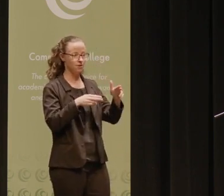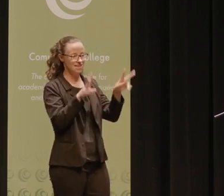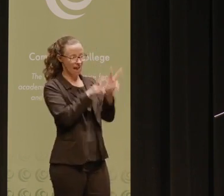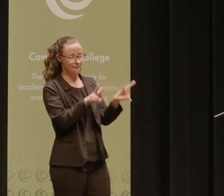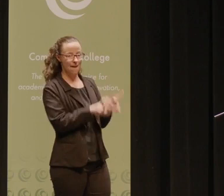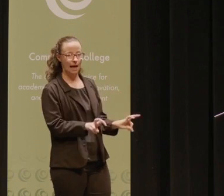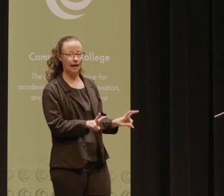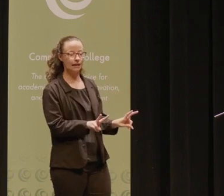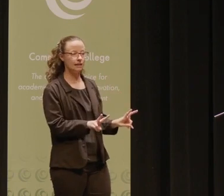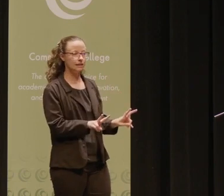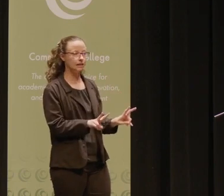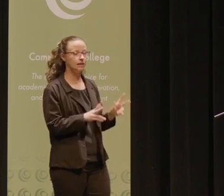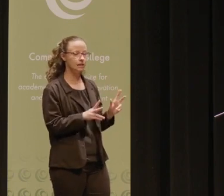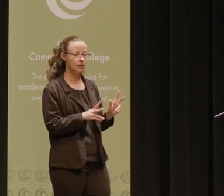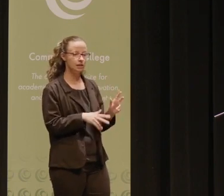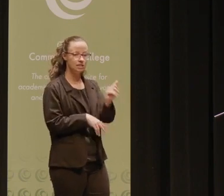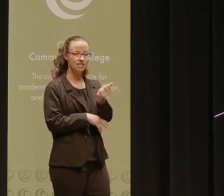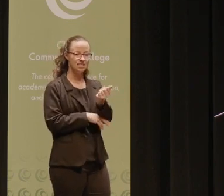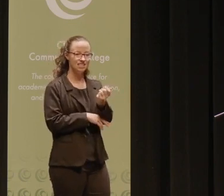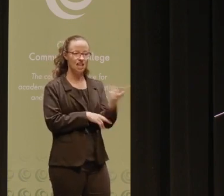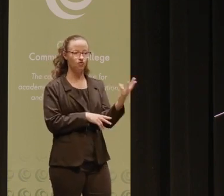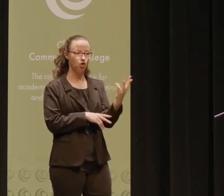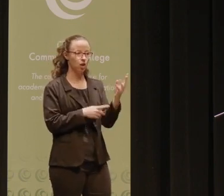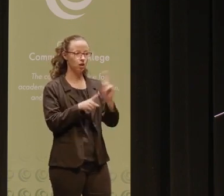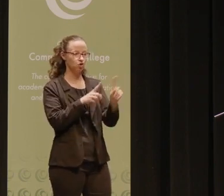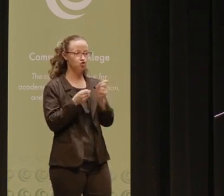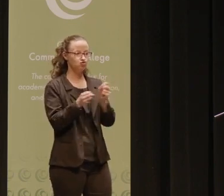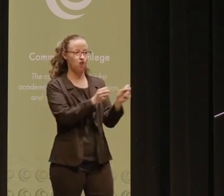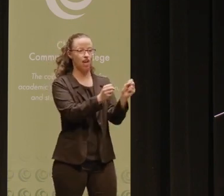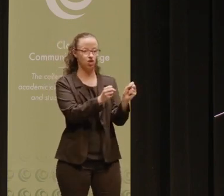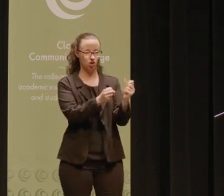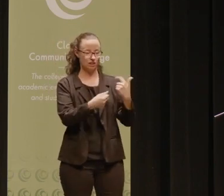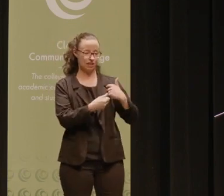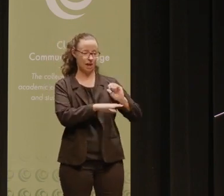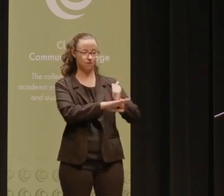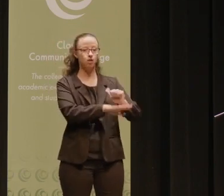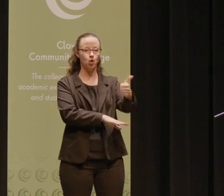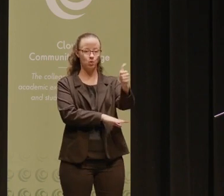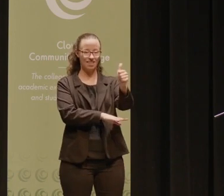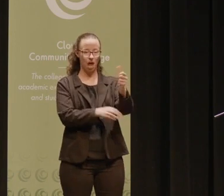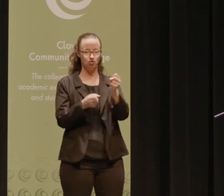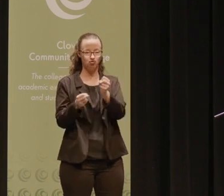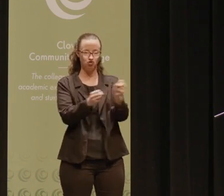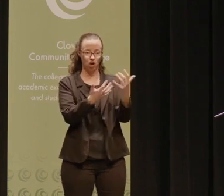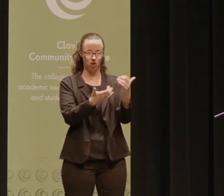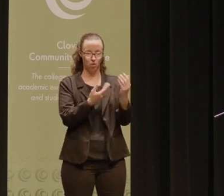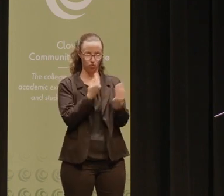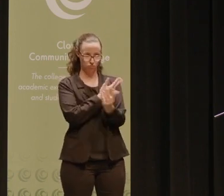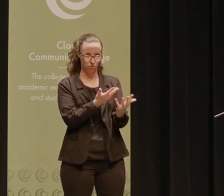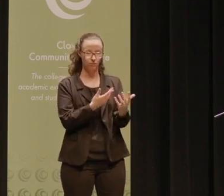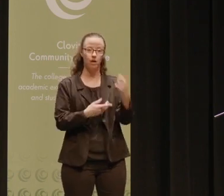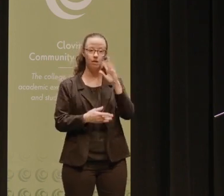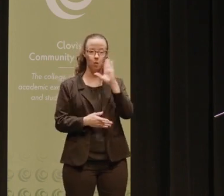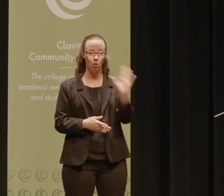unpacking several strategies that I've put together. So 10 strategies that I'm going to share with you that I